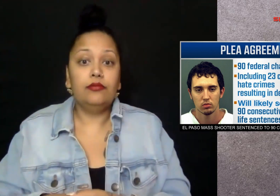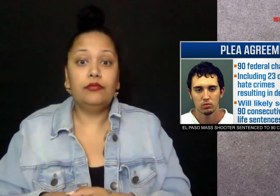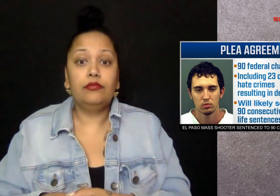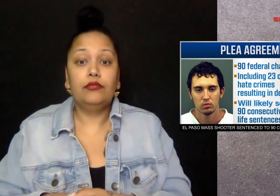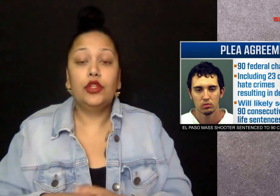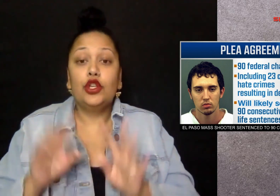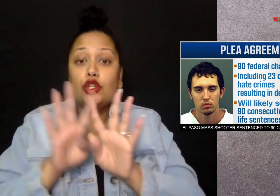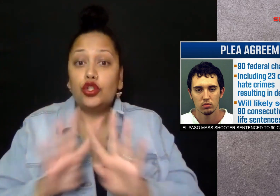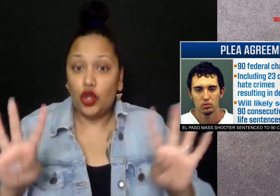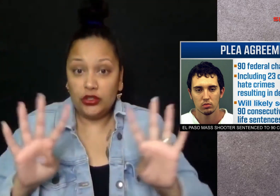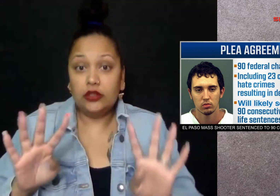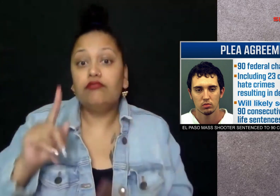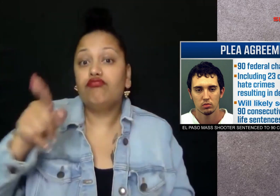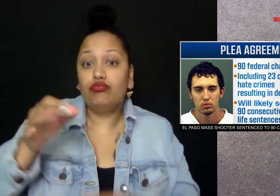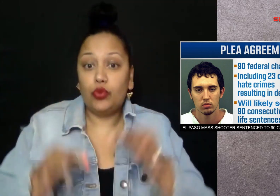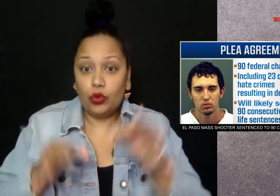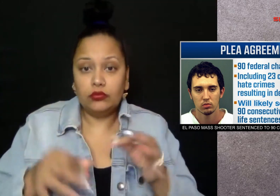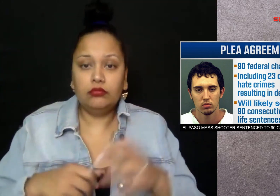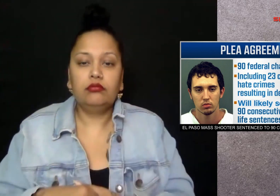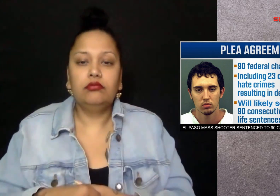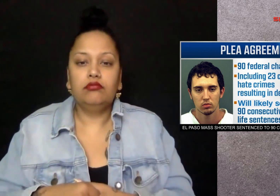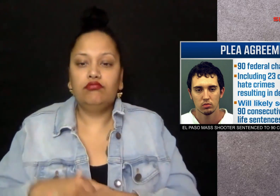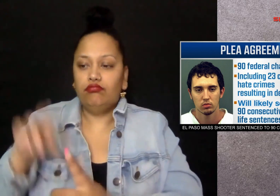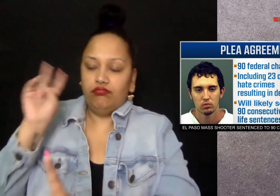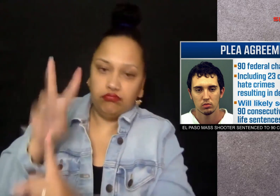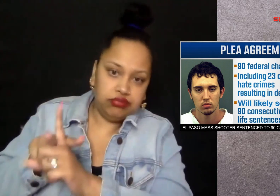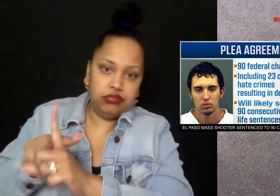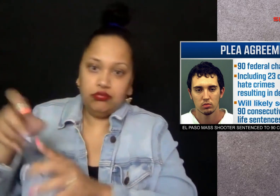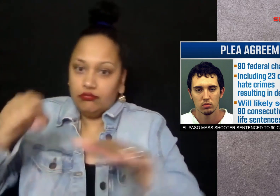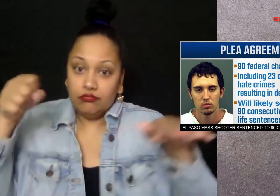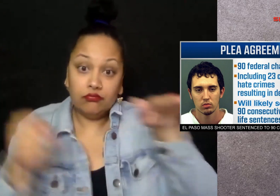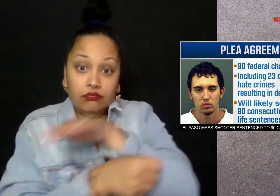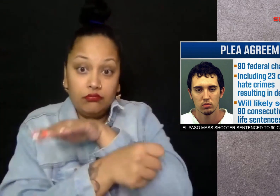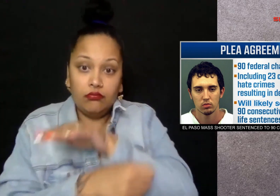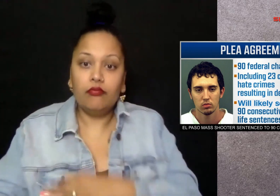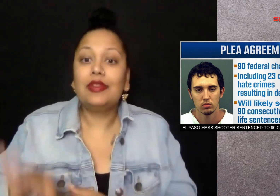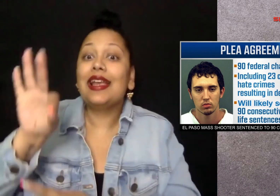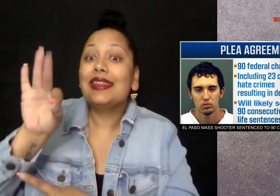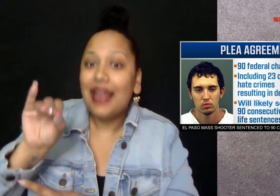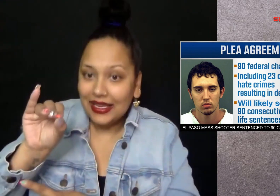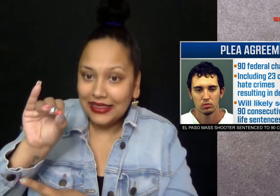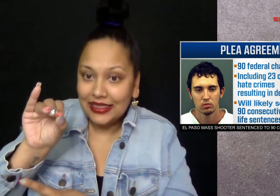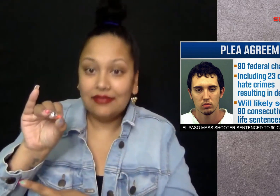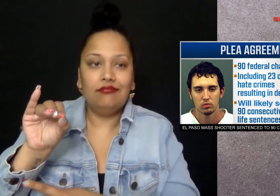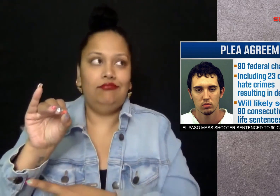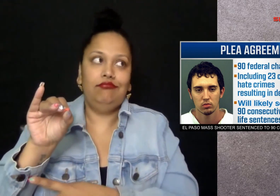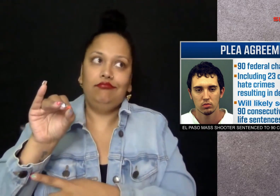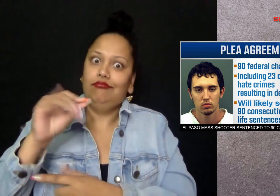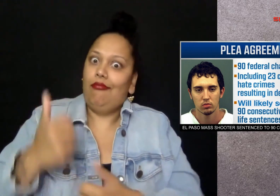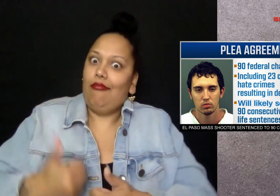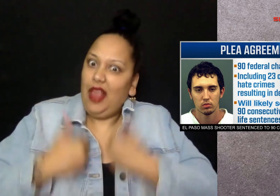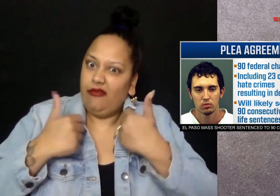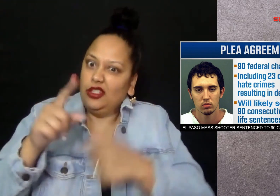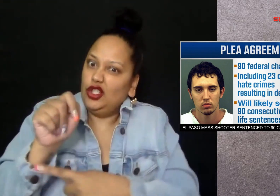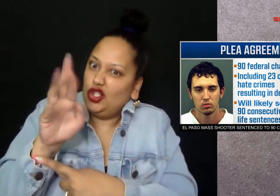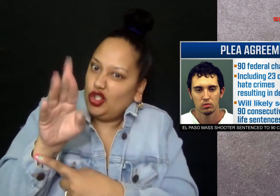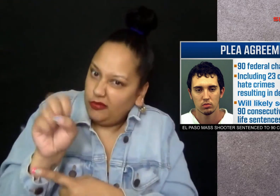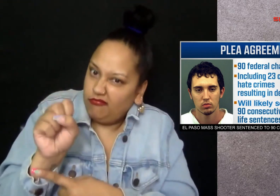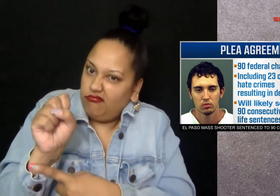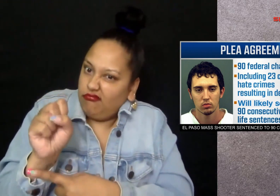today a jury sentenced him to 90 consecutive life terms for each of the 90 federal charges